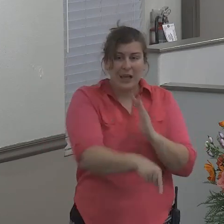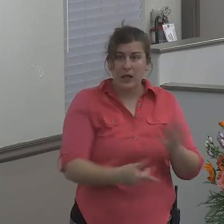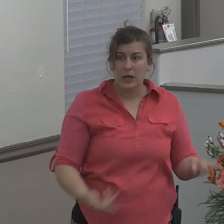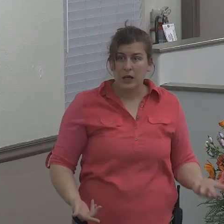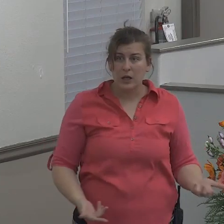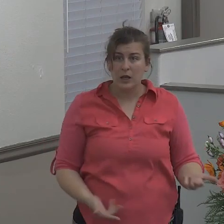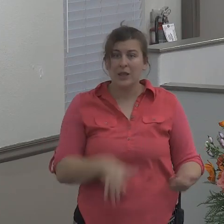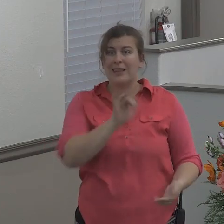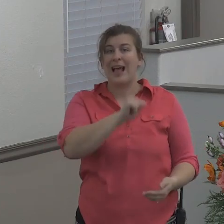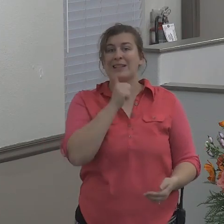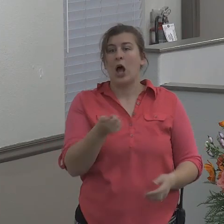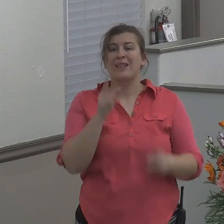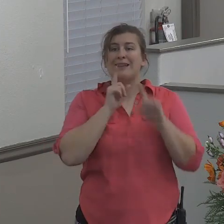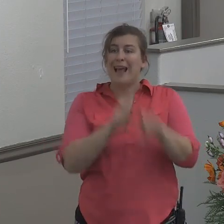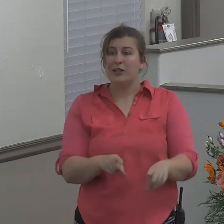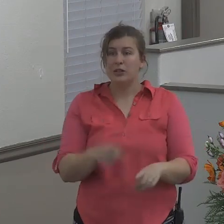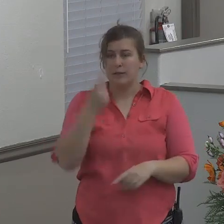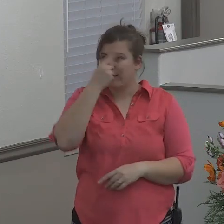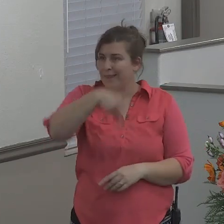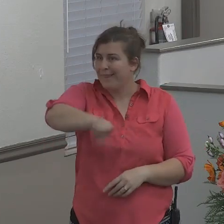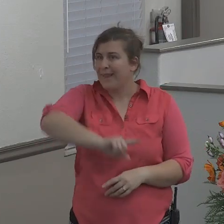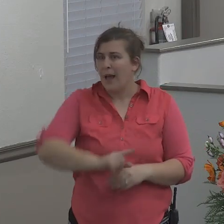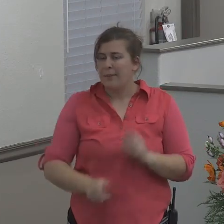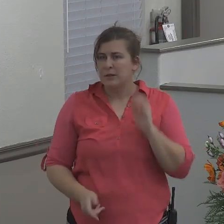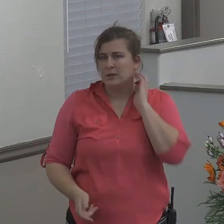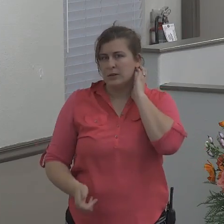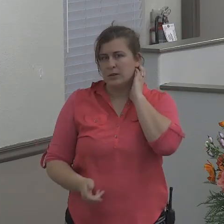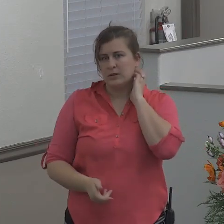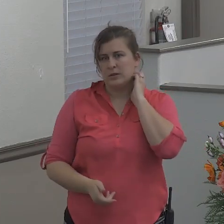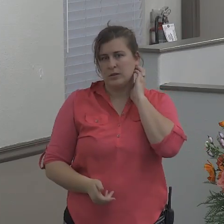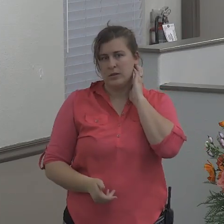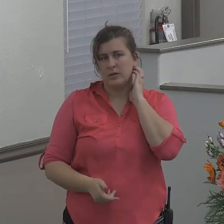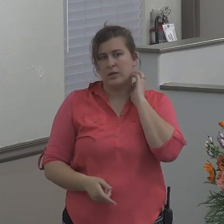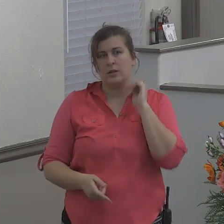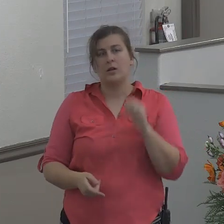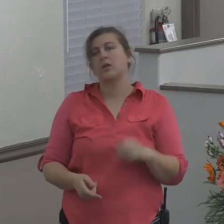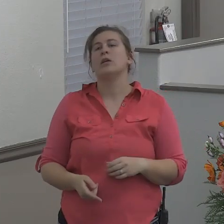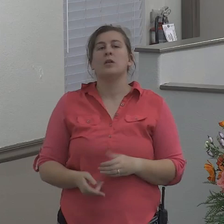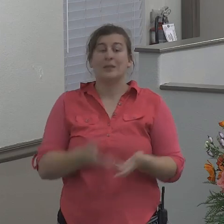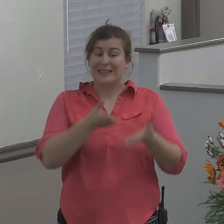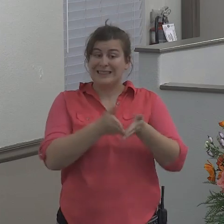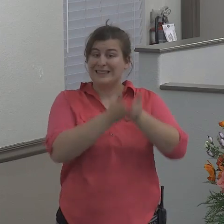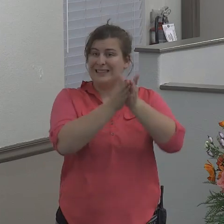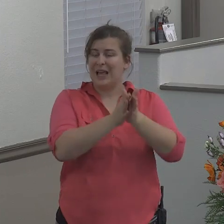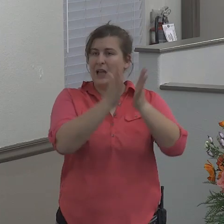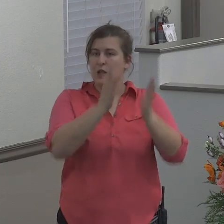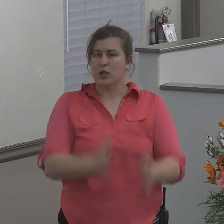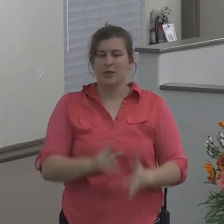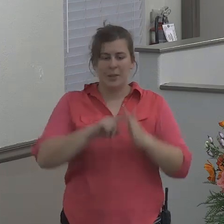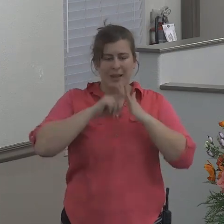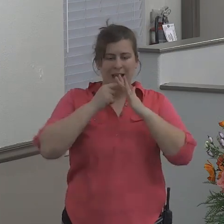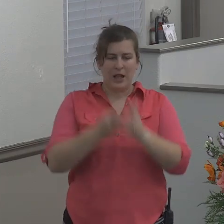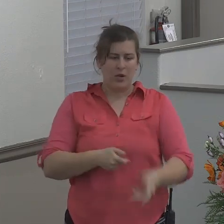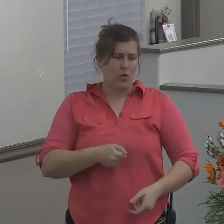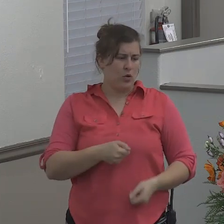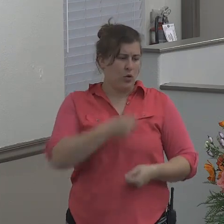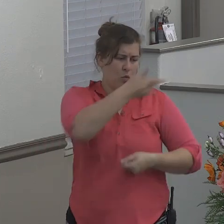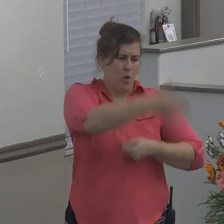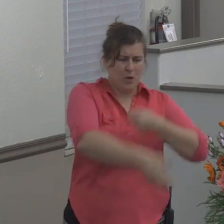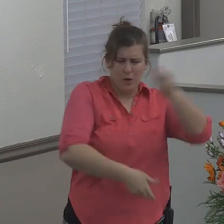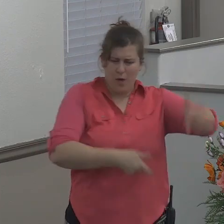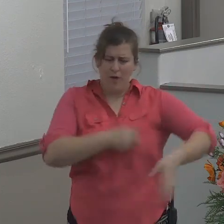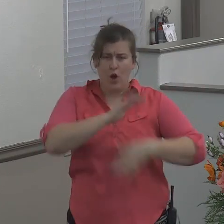answer in their mind. So these pagan men start throwing overboard all their